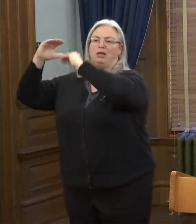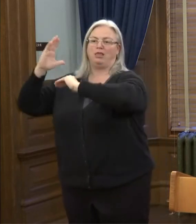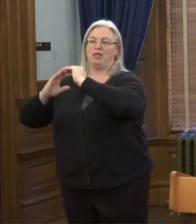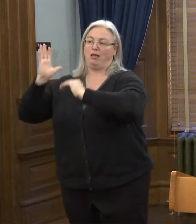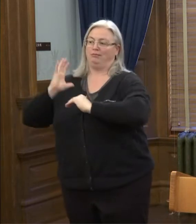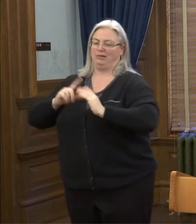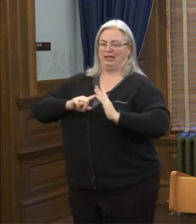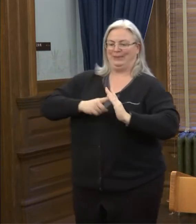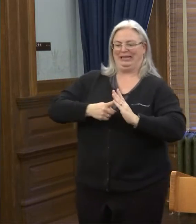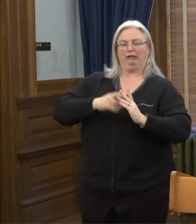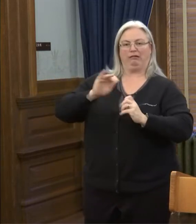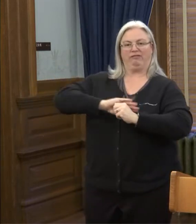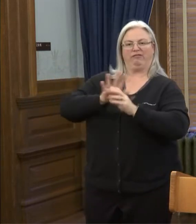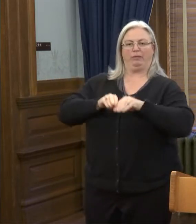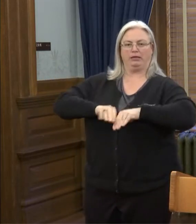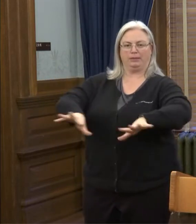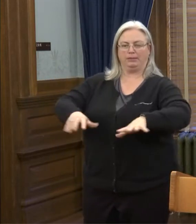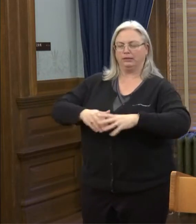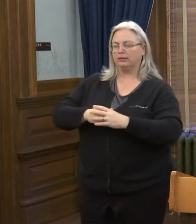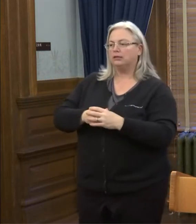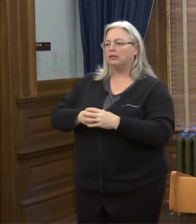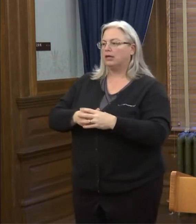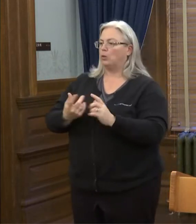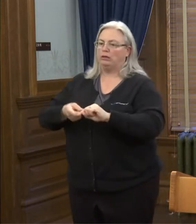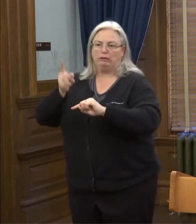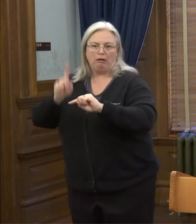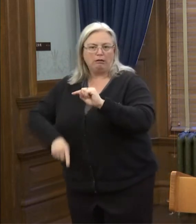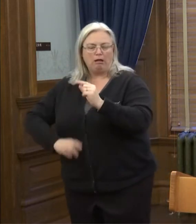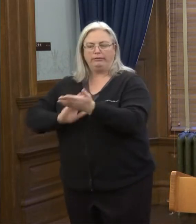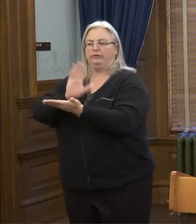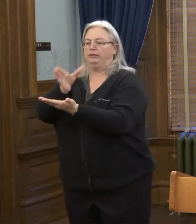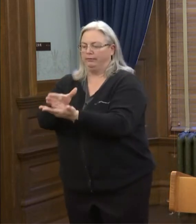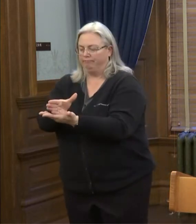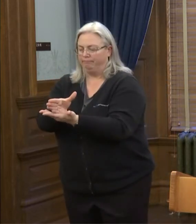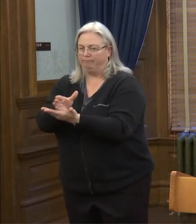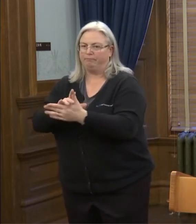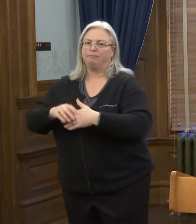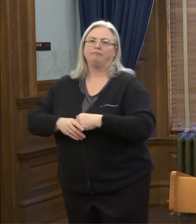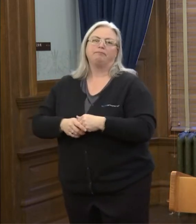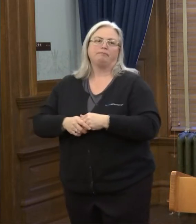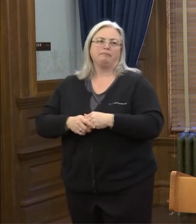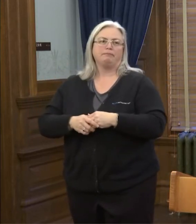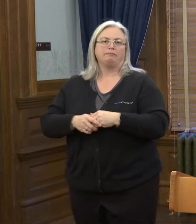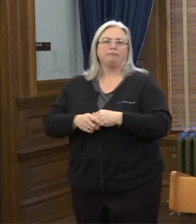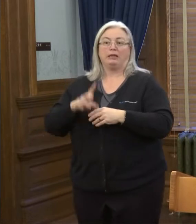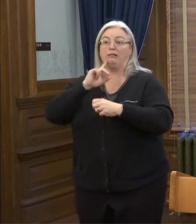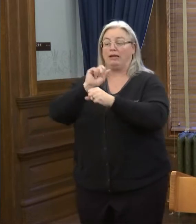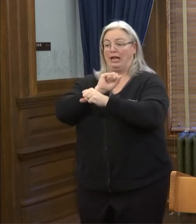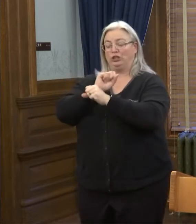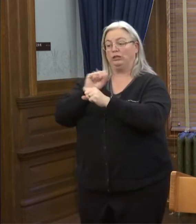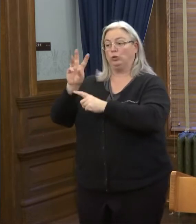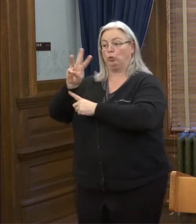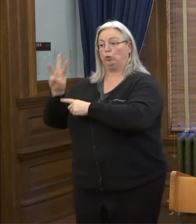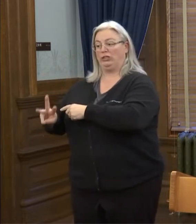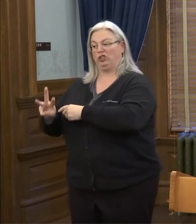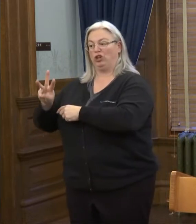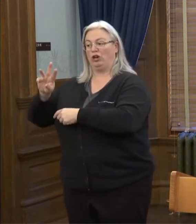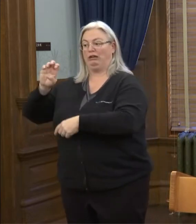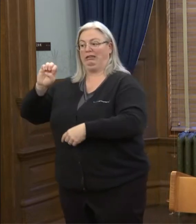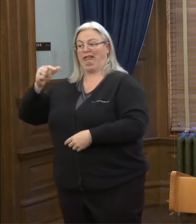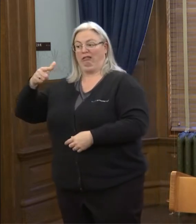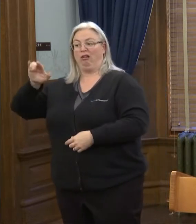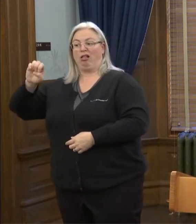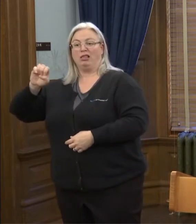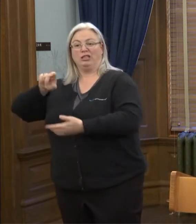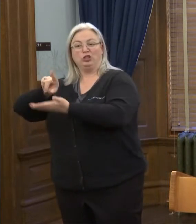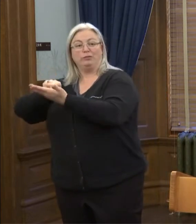was at the beginning of the pandemic and we cannot let our guard down actually the Wichita Eagle reported that